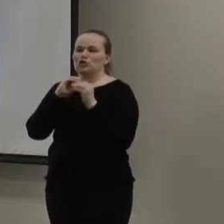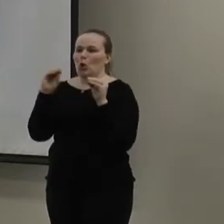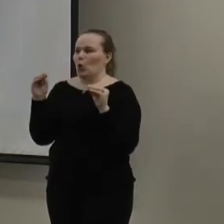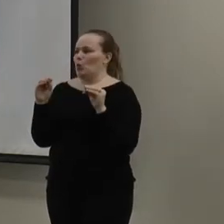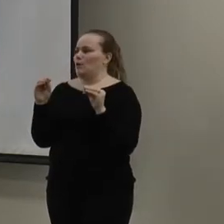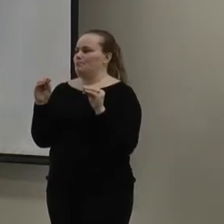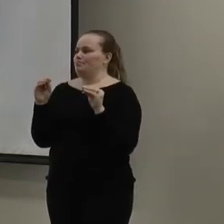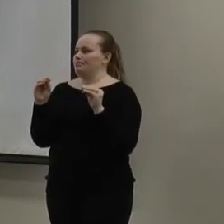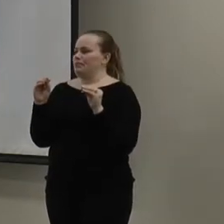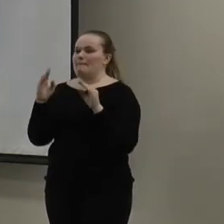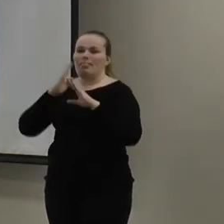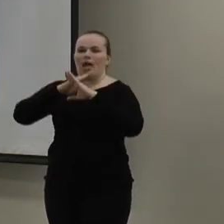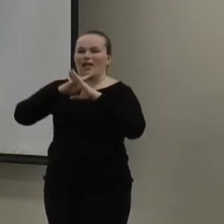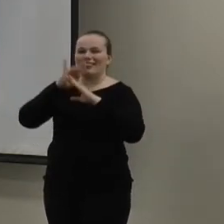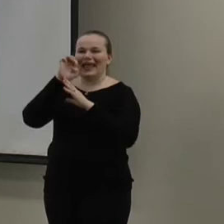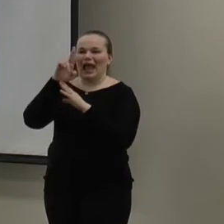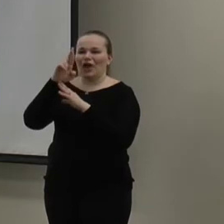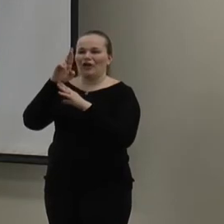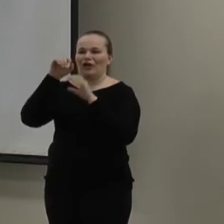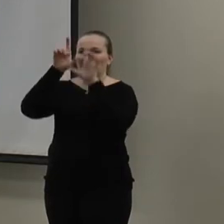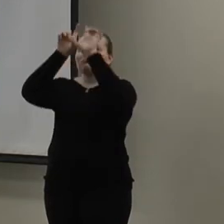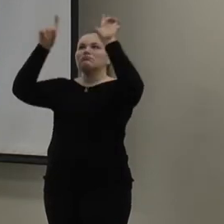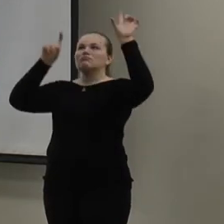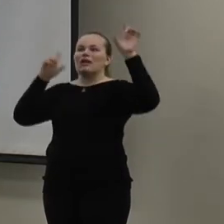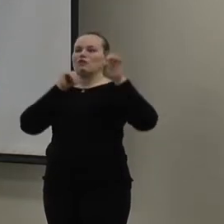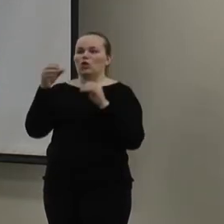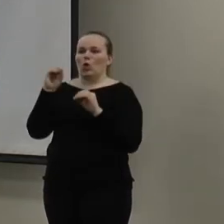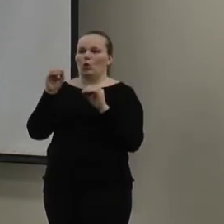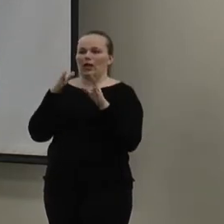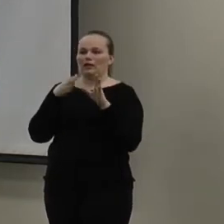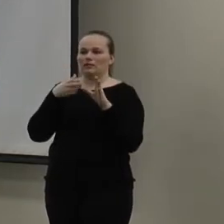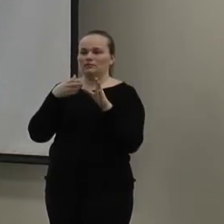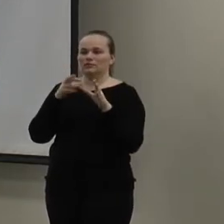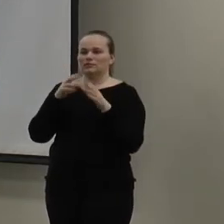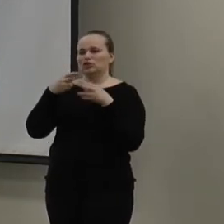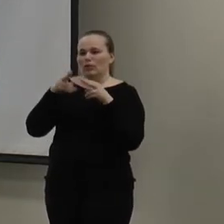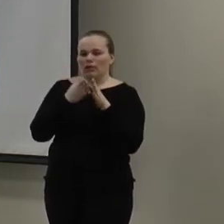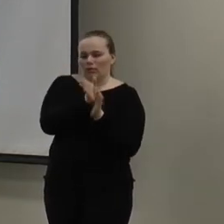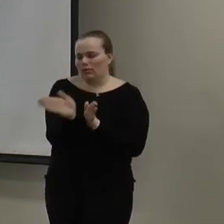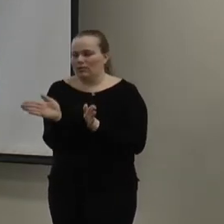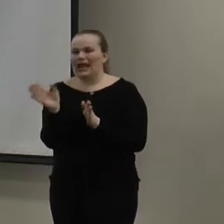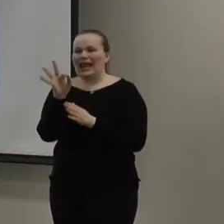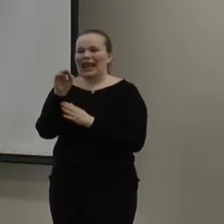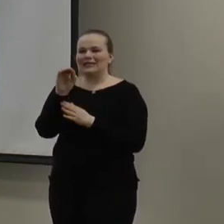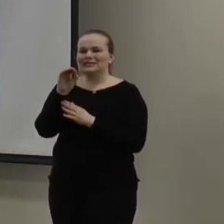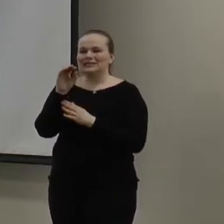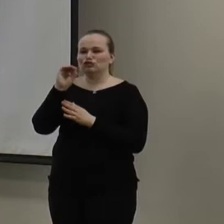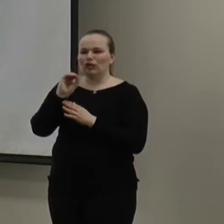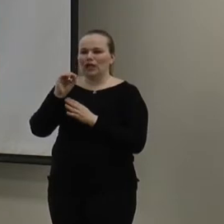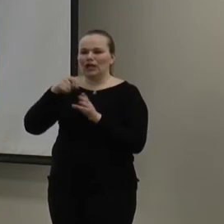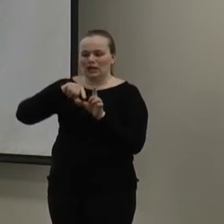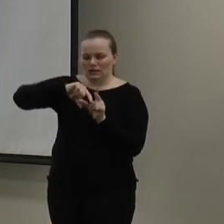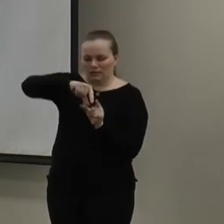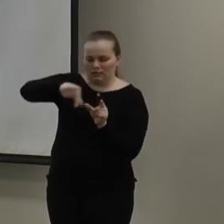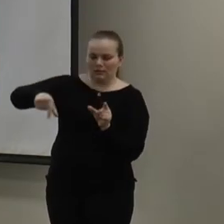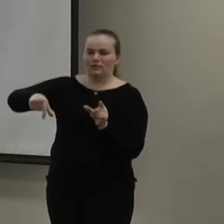blocking the air flow and that you don't have any sharp turns. So, you have a 90 degree angle, that's a lot of work that